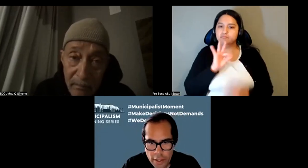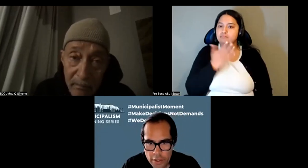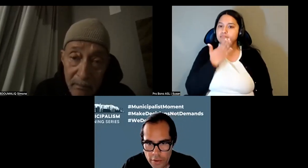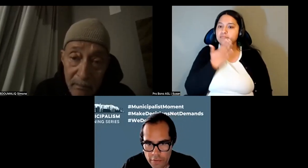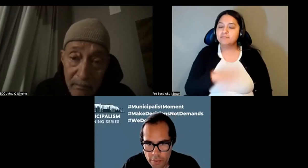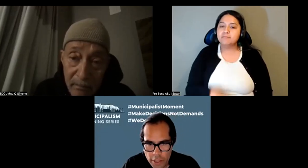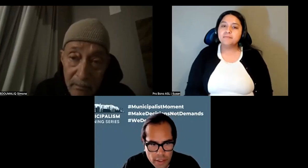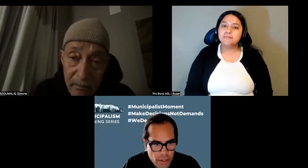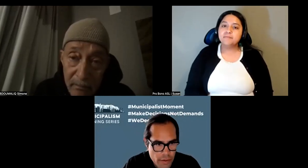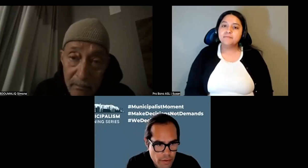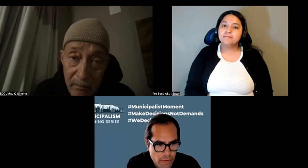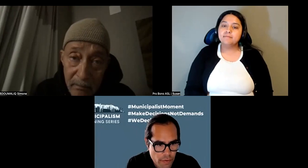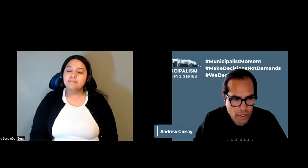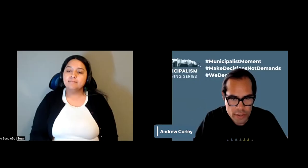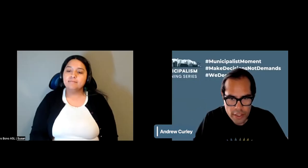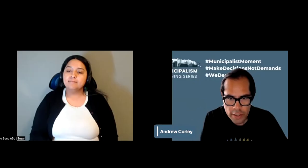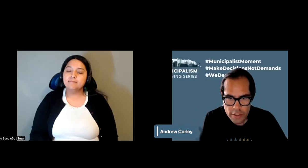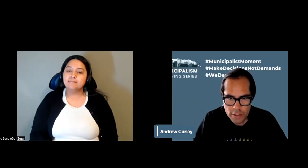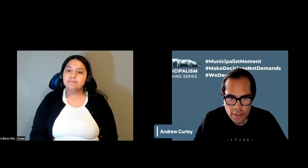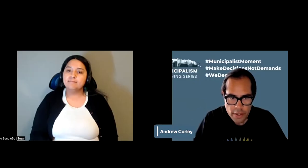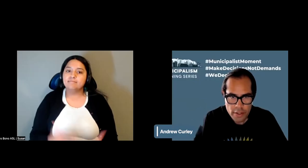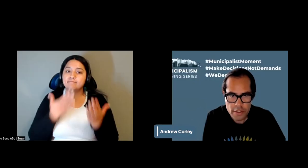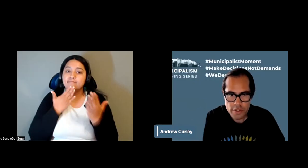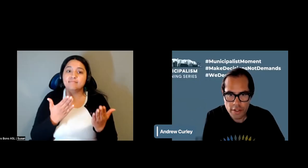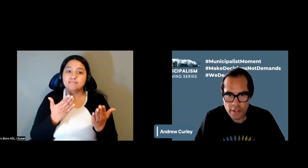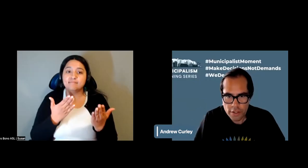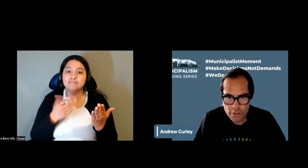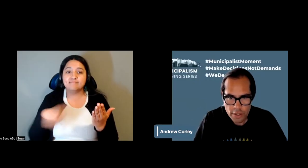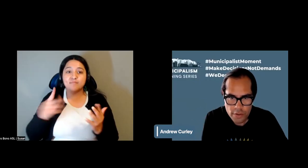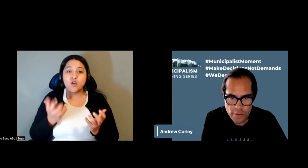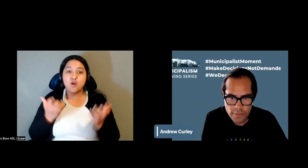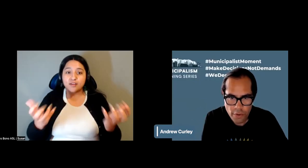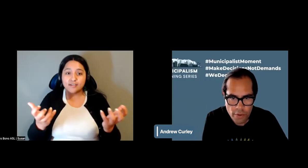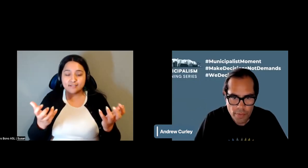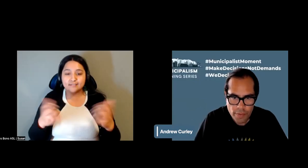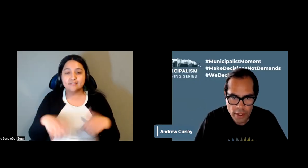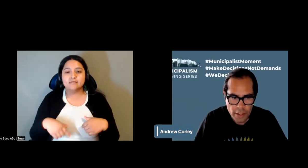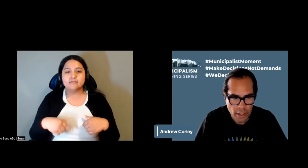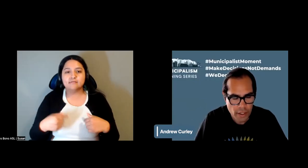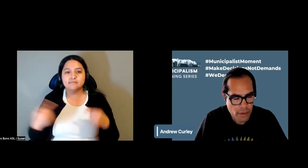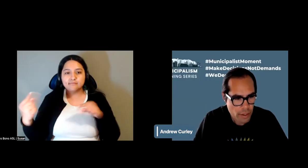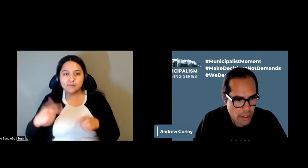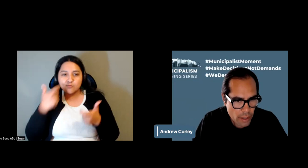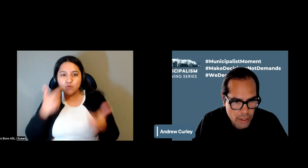Thank you very much. for attending this introductory forum.